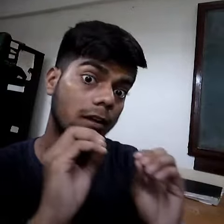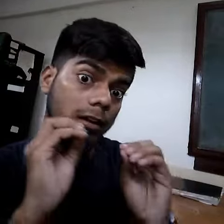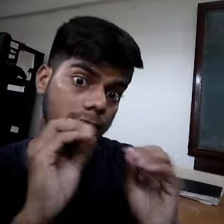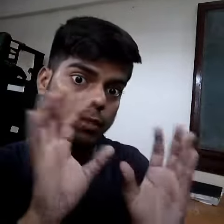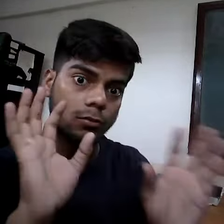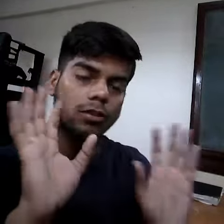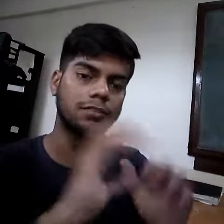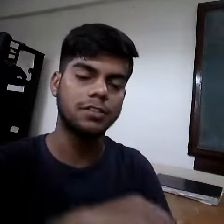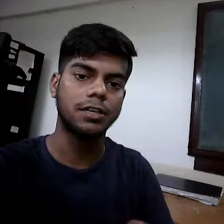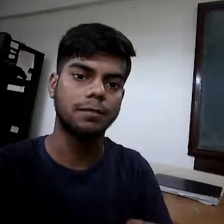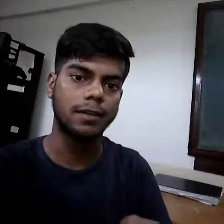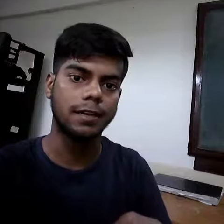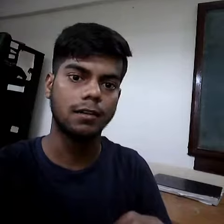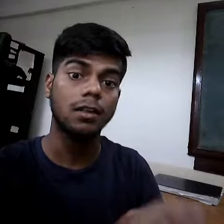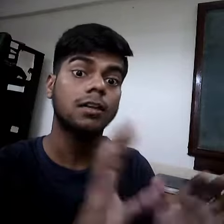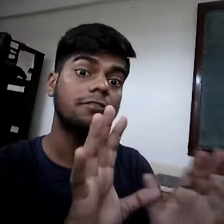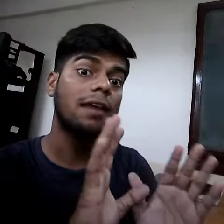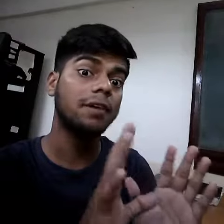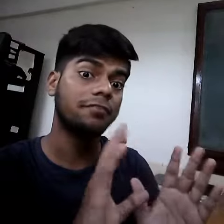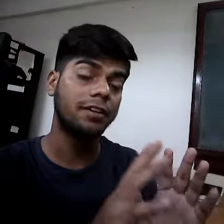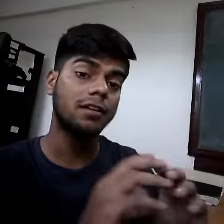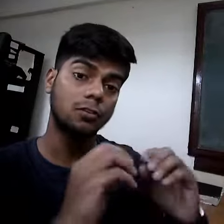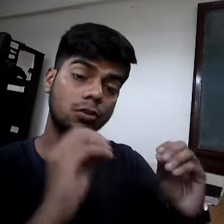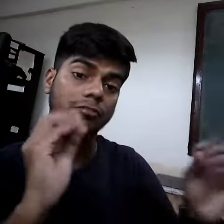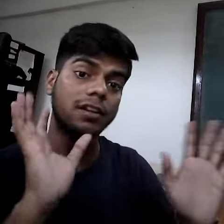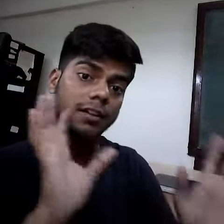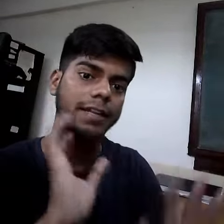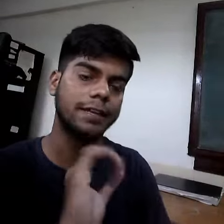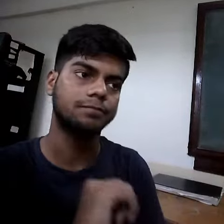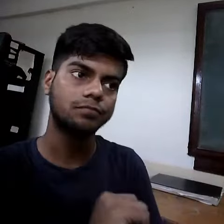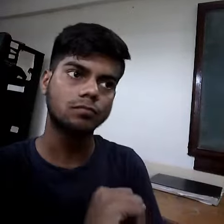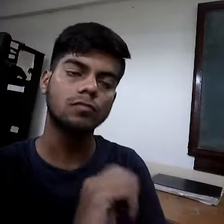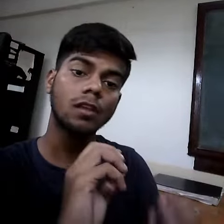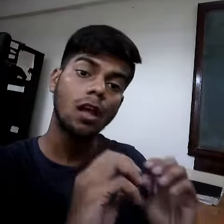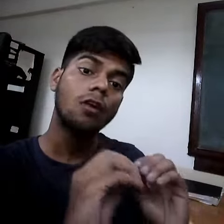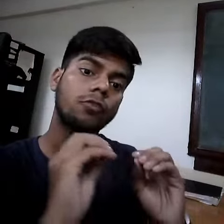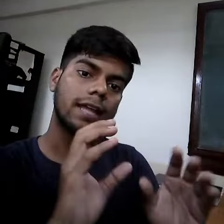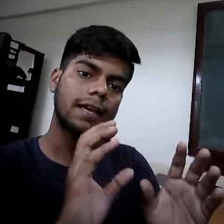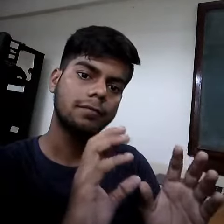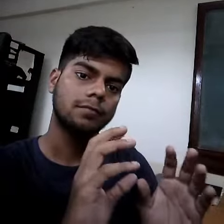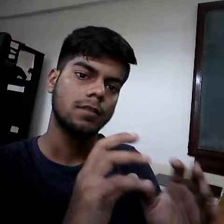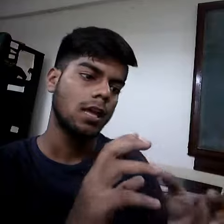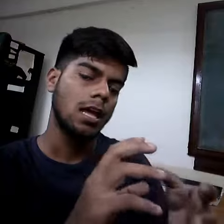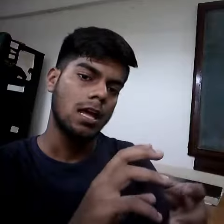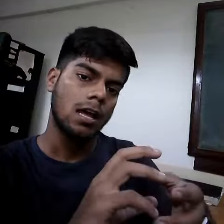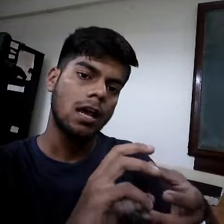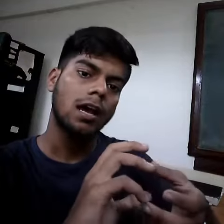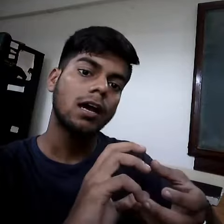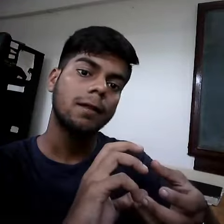two different genetic material, I mean different, two different DNA. For that, an